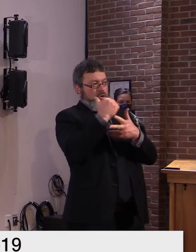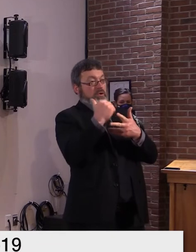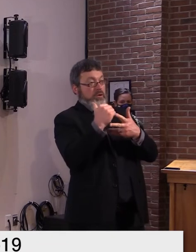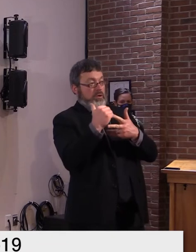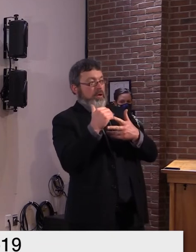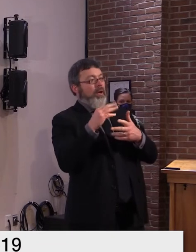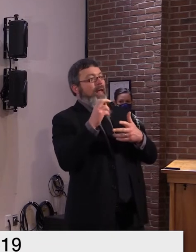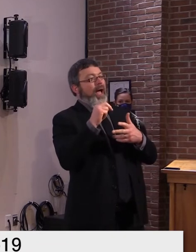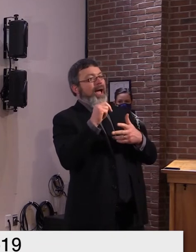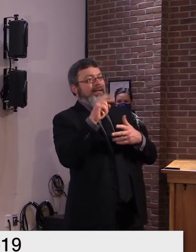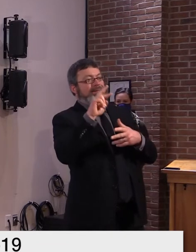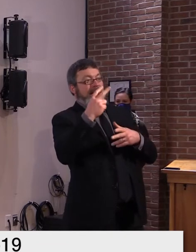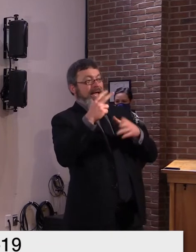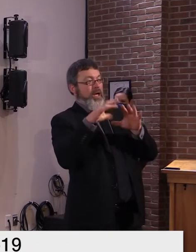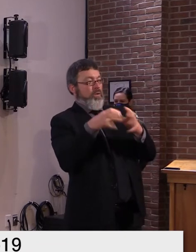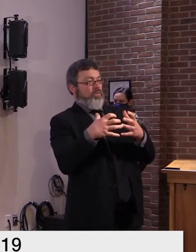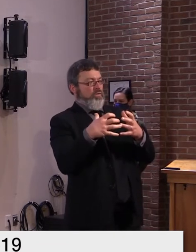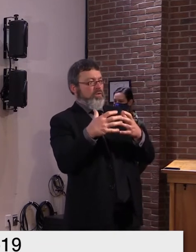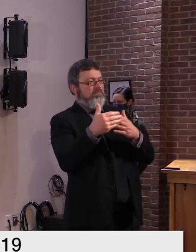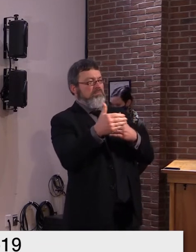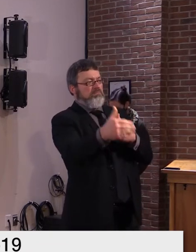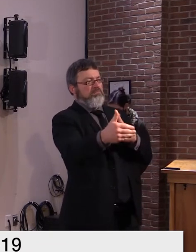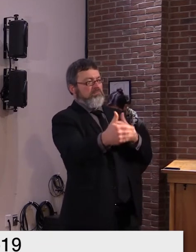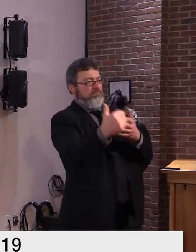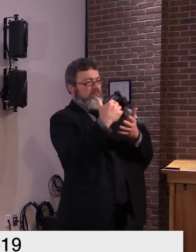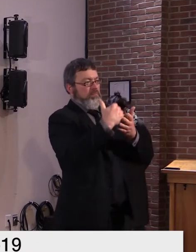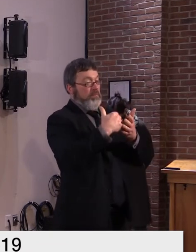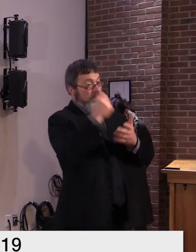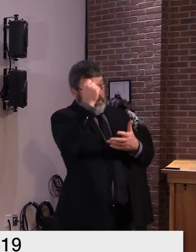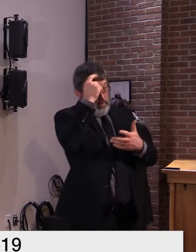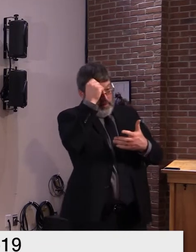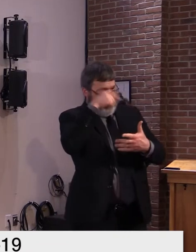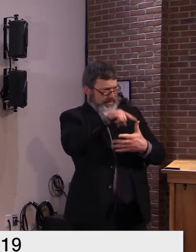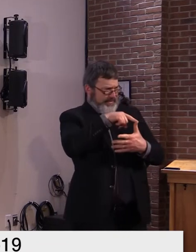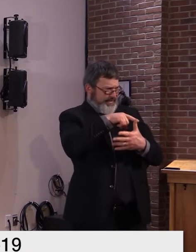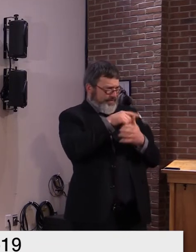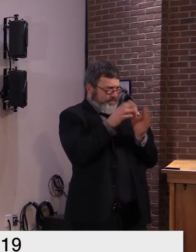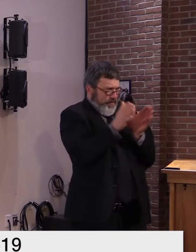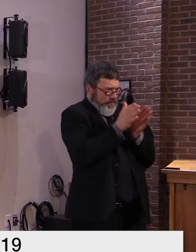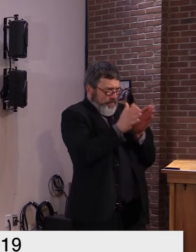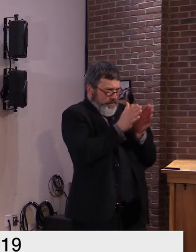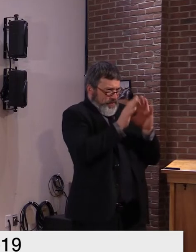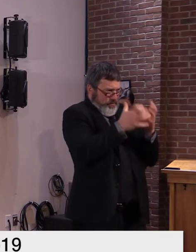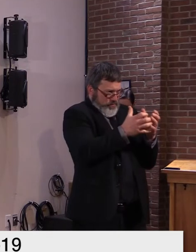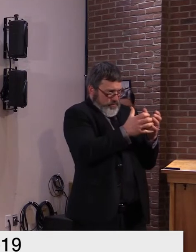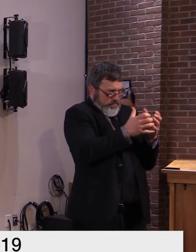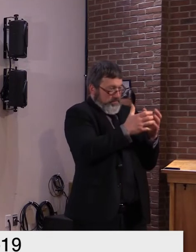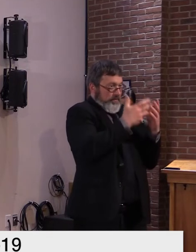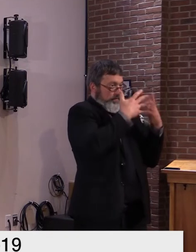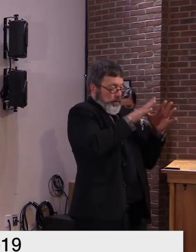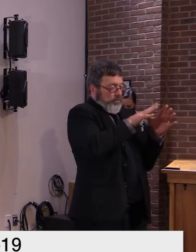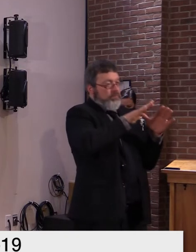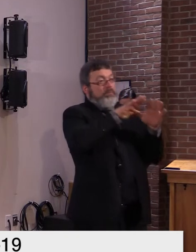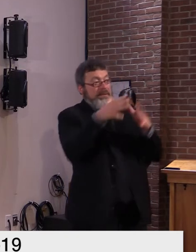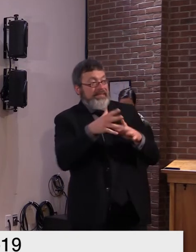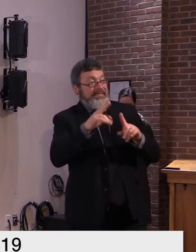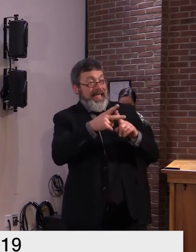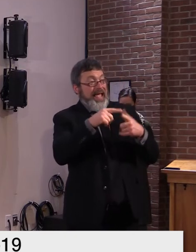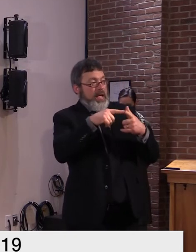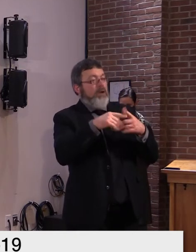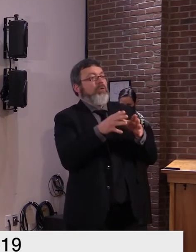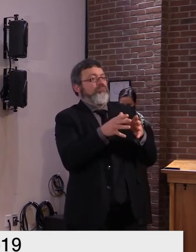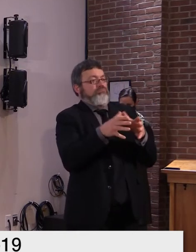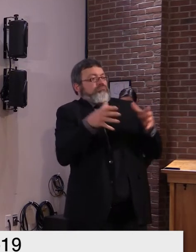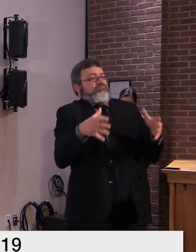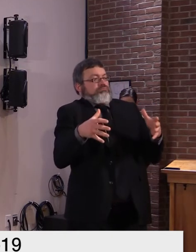more people that are in the first group of long-term care facilities and health care workers so we'll certainly be prepared